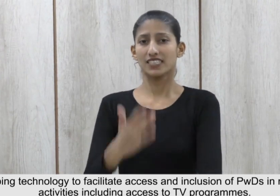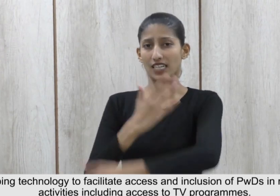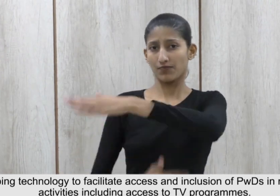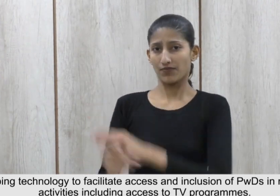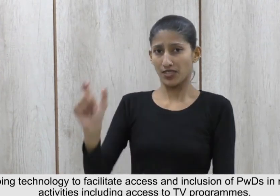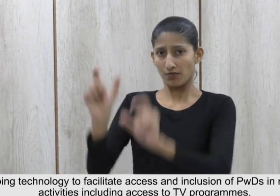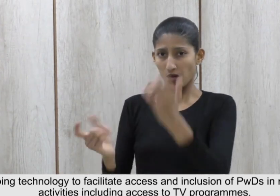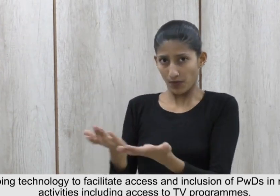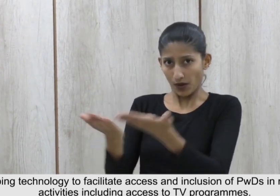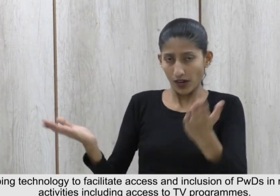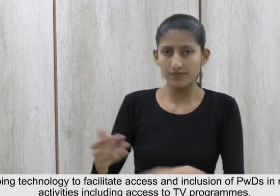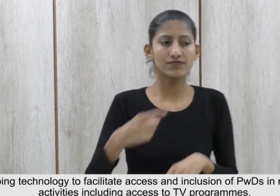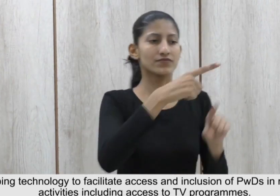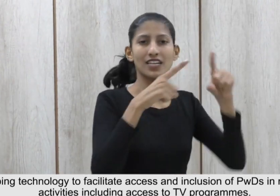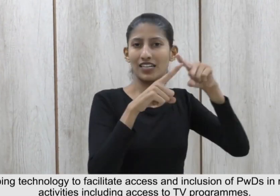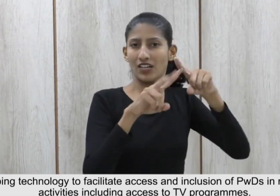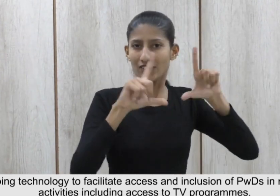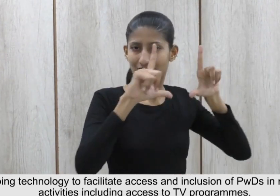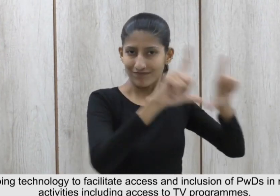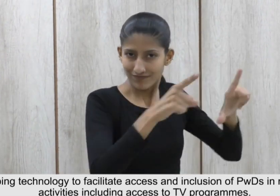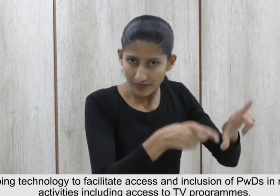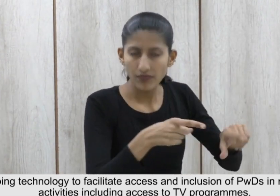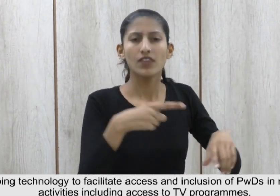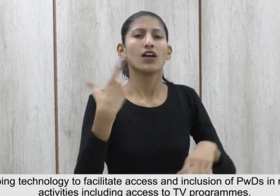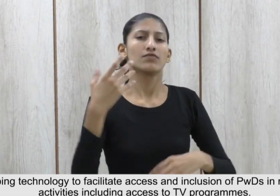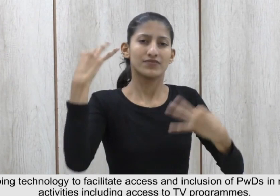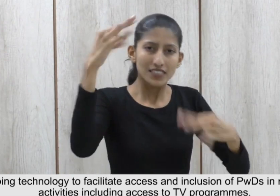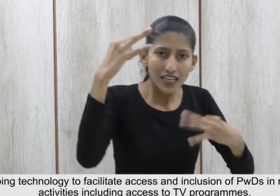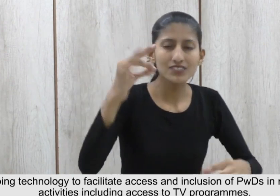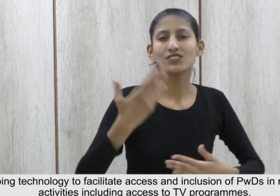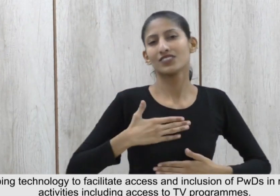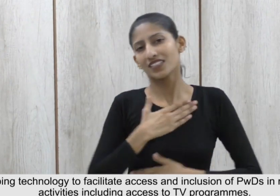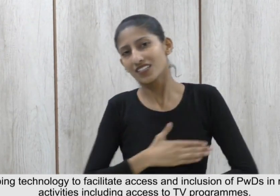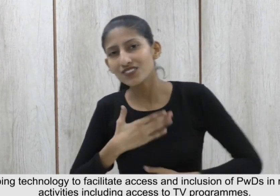Developing Technology to facilitate access and inclusion of PWDs 12.